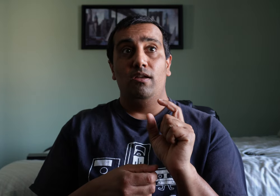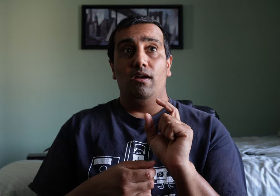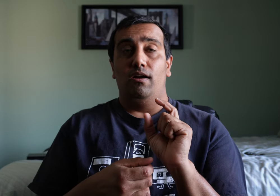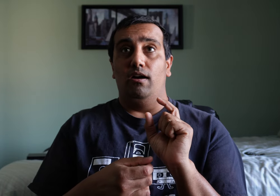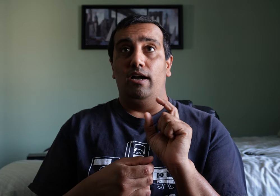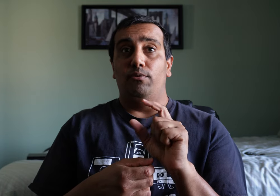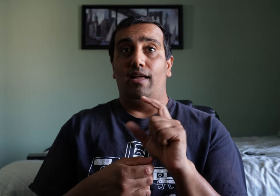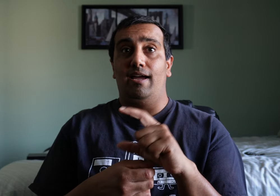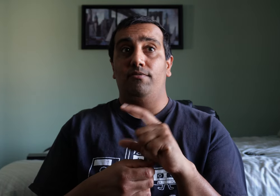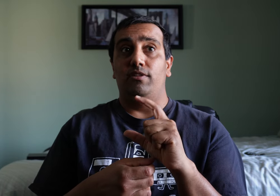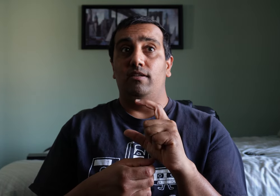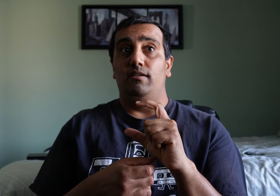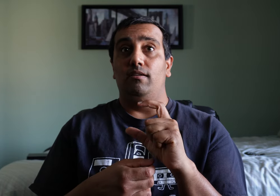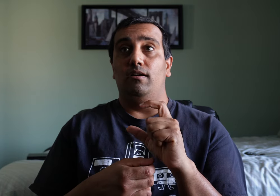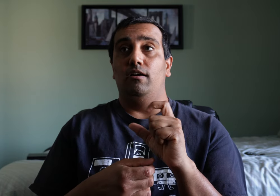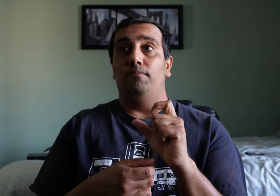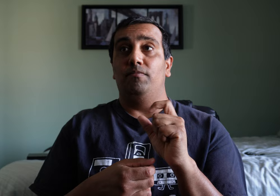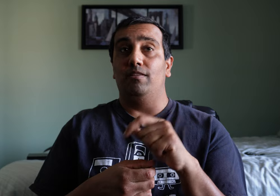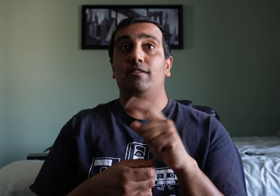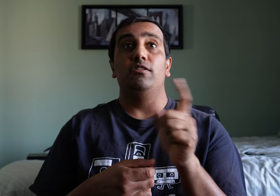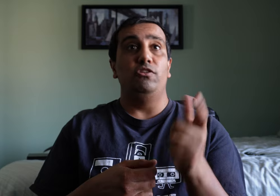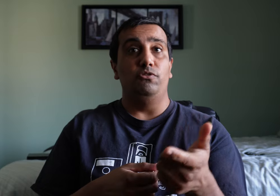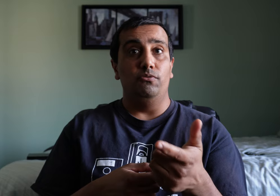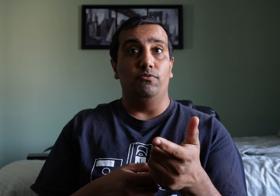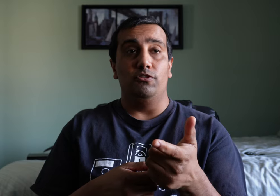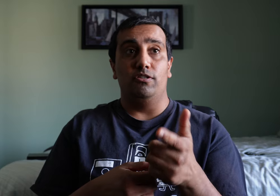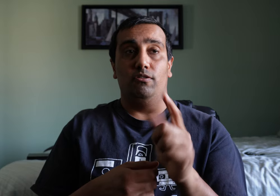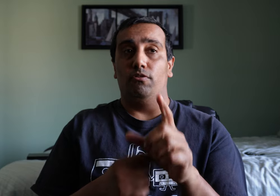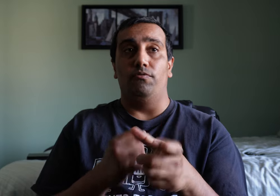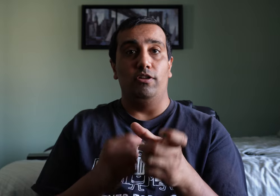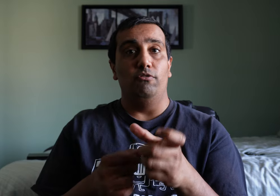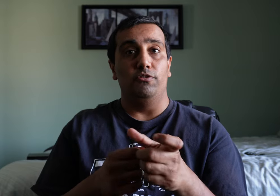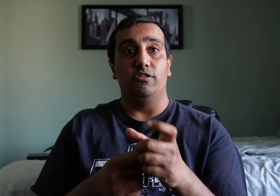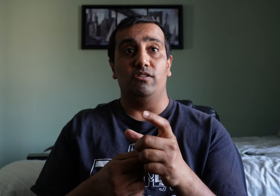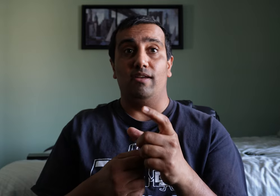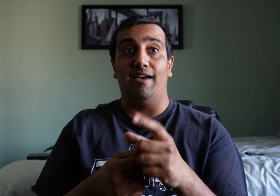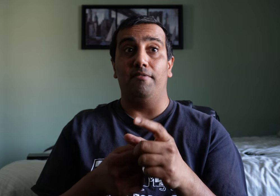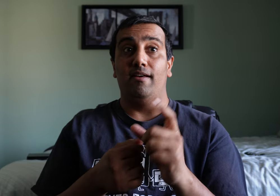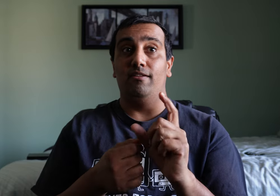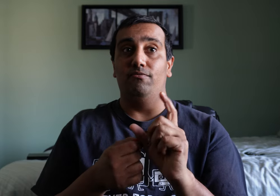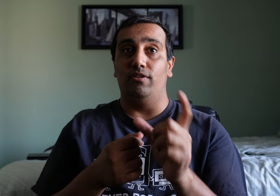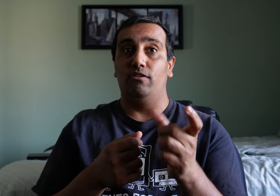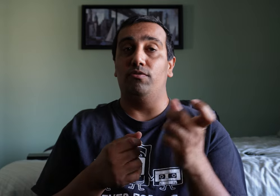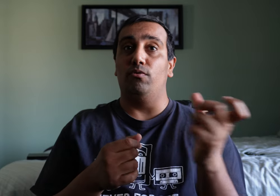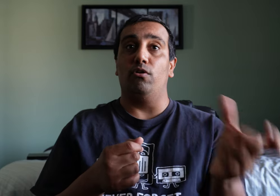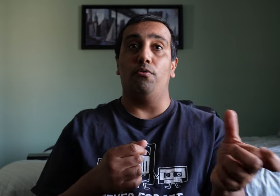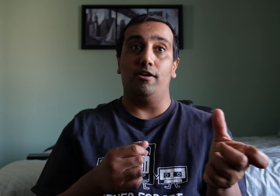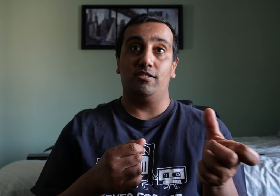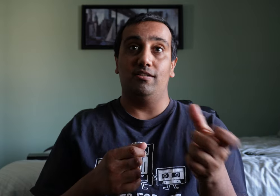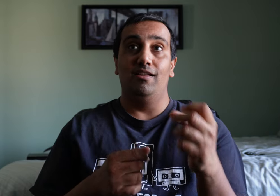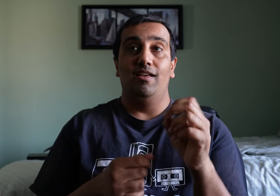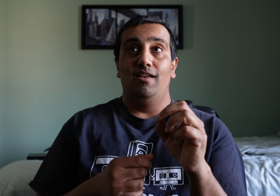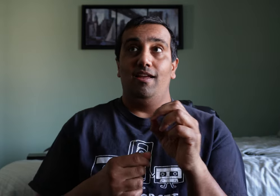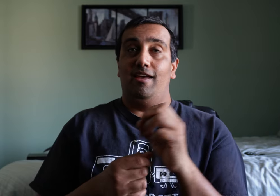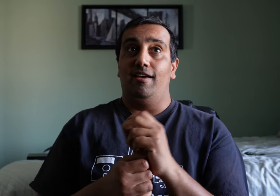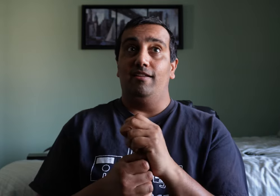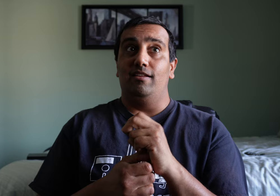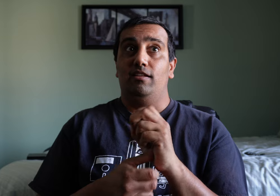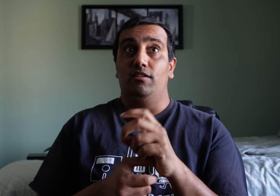I will have the, um, link to the YouTube version or the video version. So you have that video if you want to watch it. And in